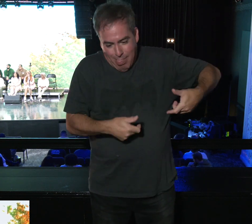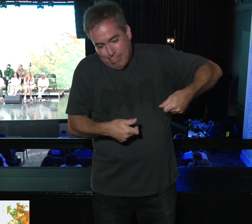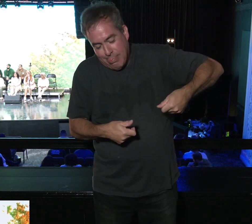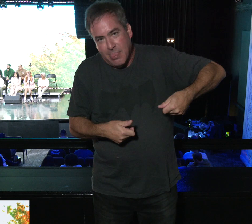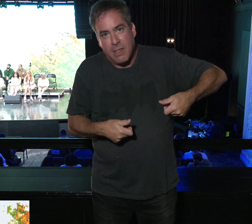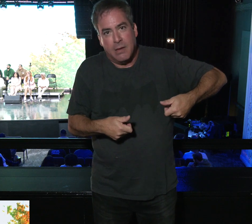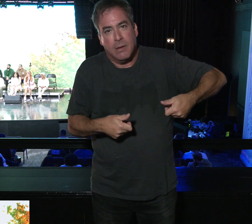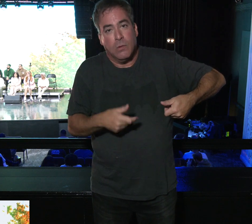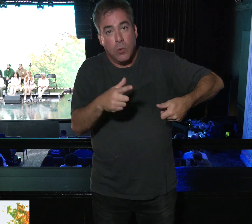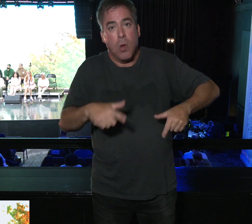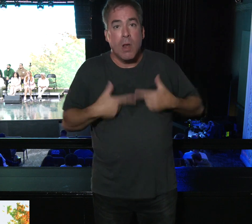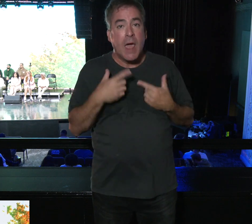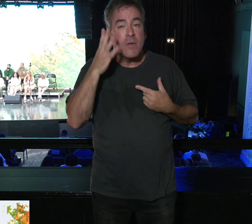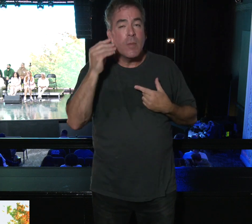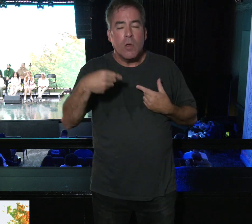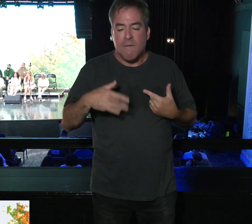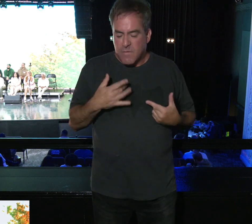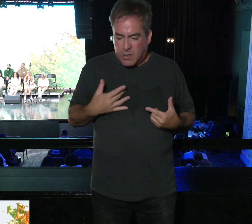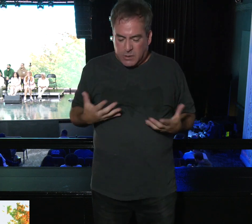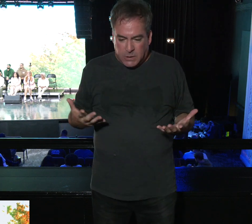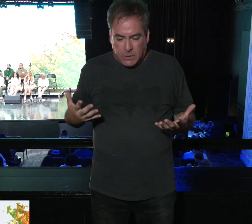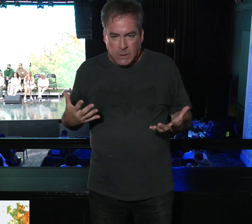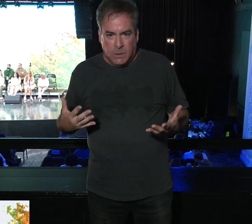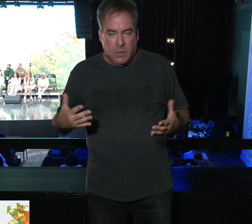We go through life, and sometimes we're squeezed.